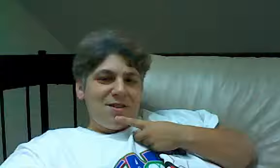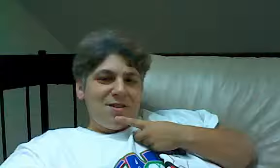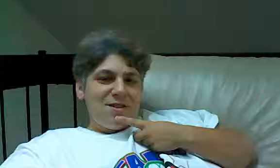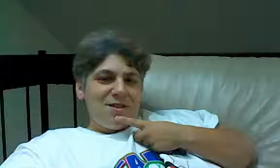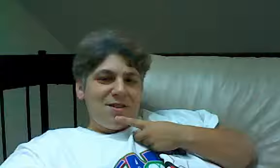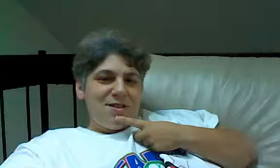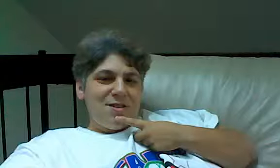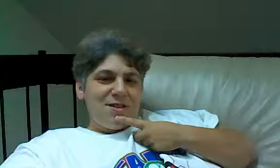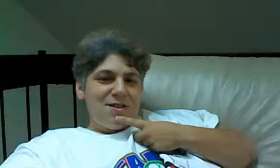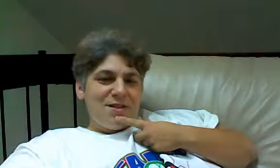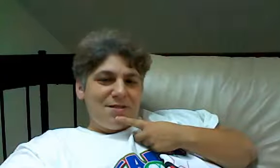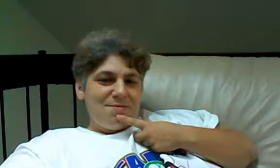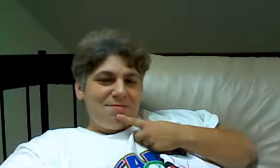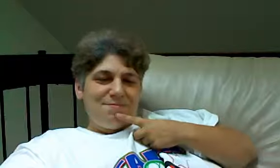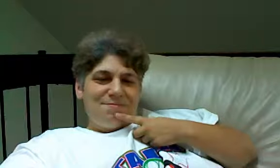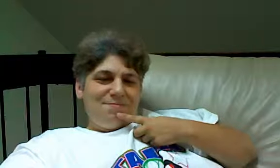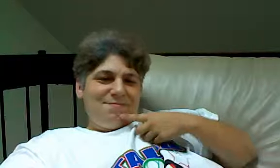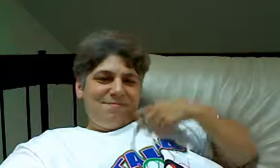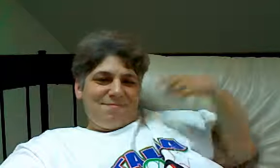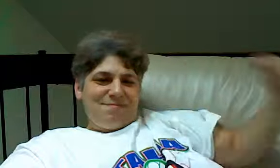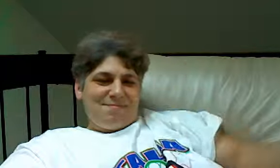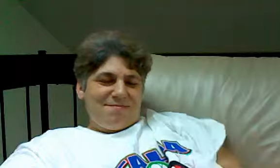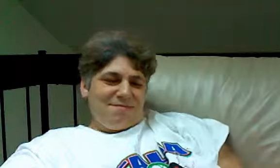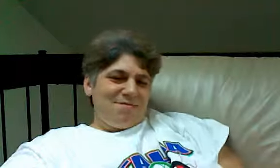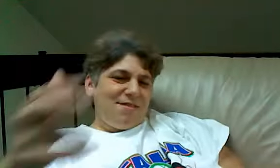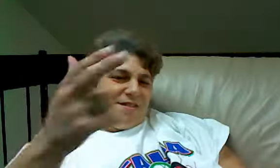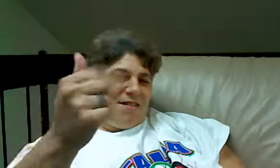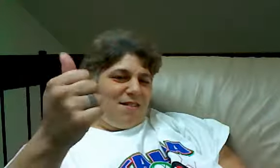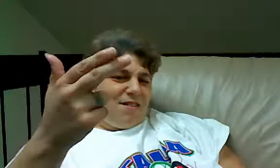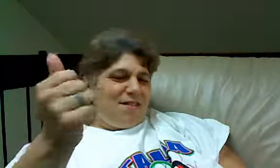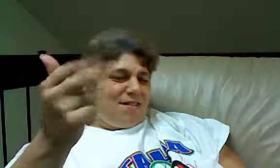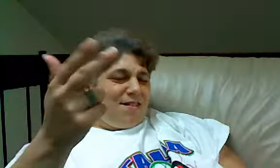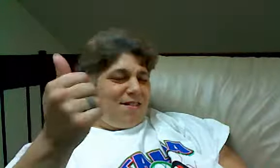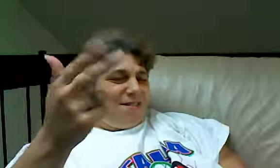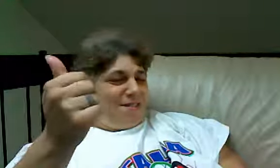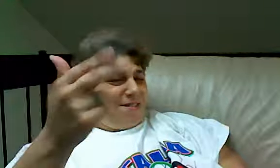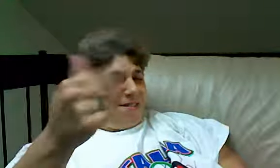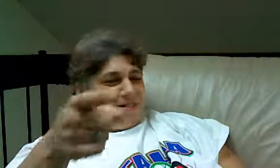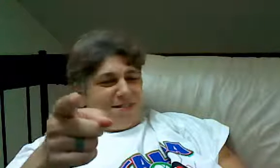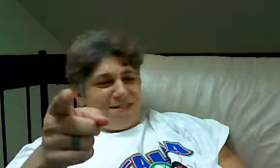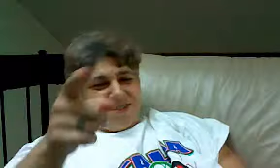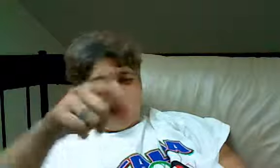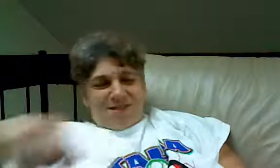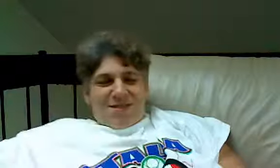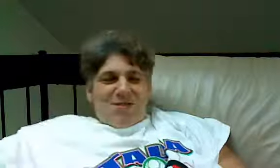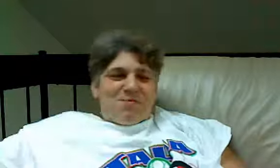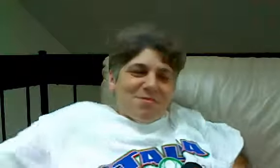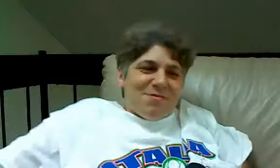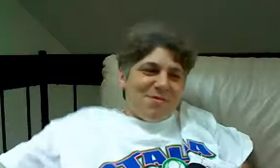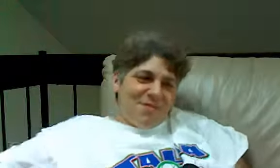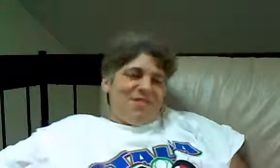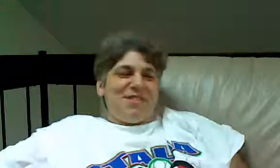Four-carat gold plating. Look at that. That is unbelievable!